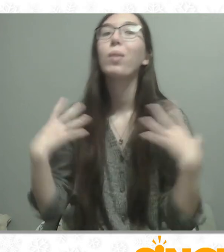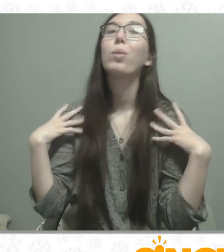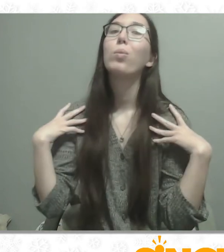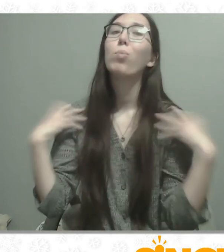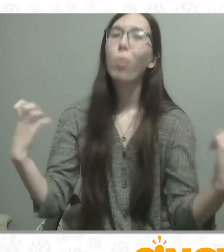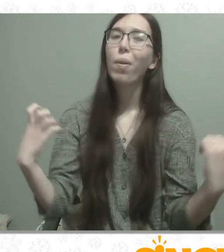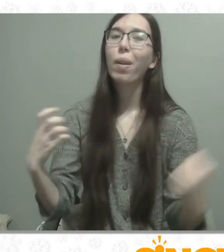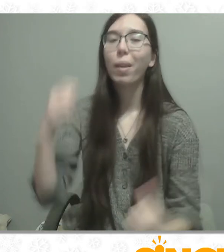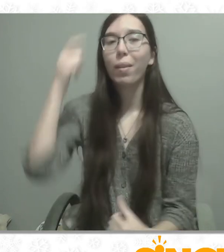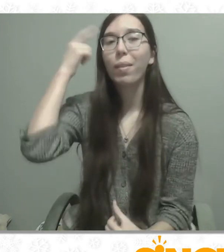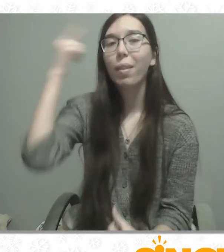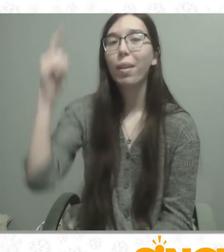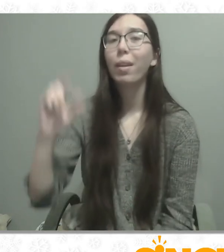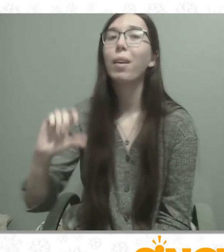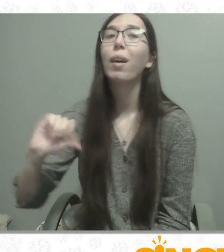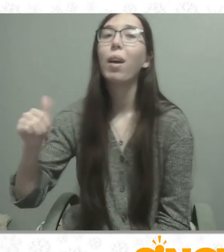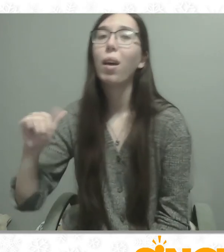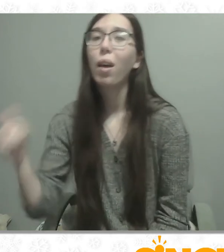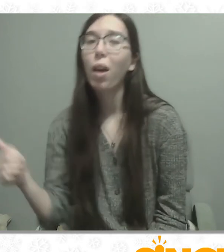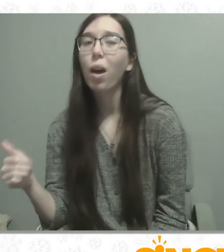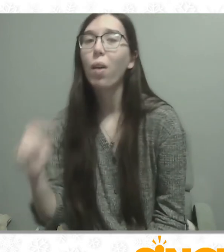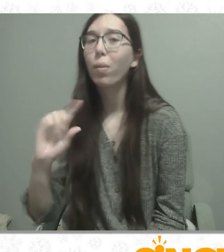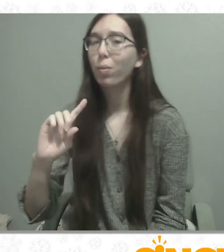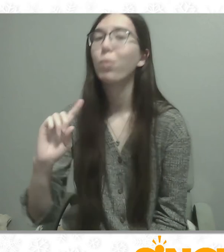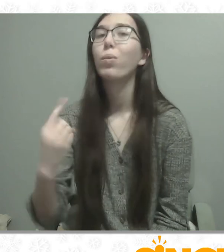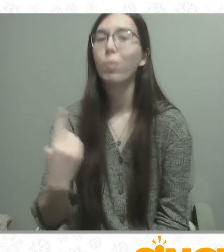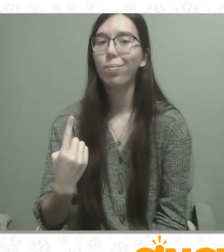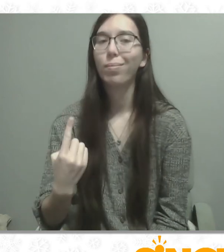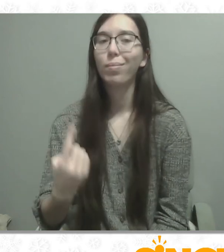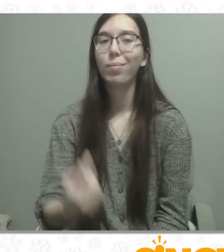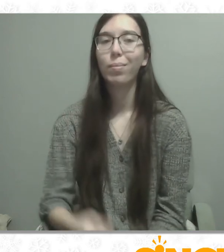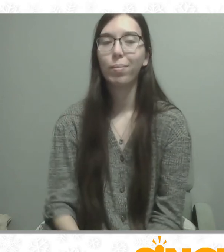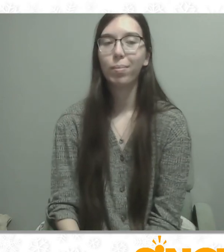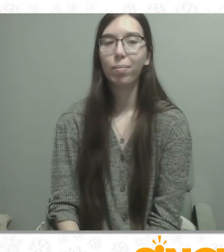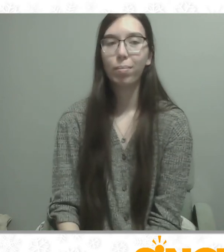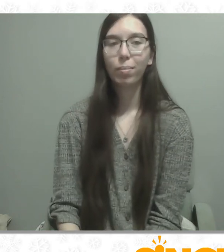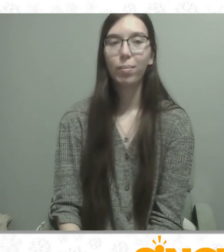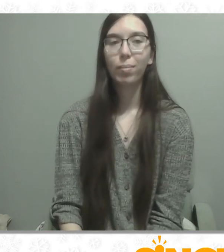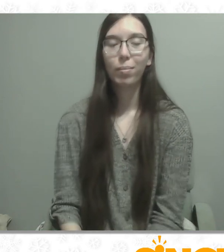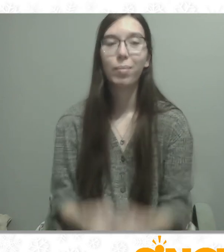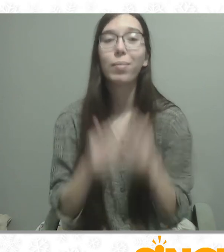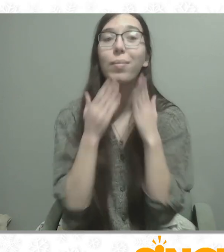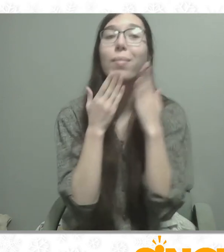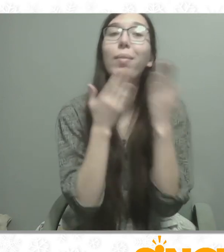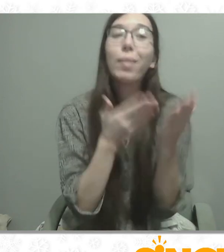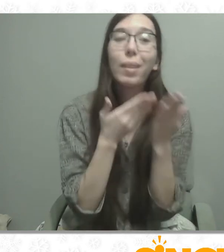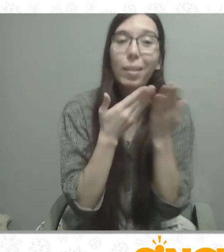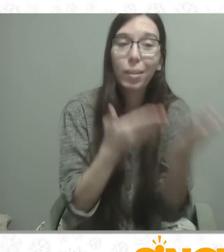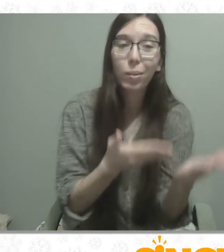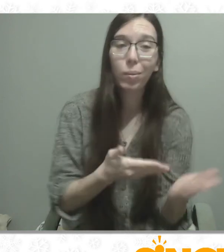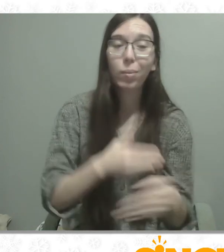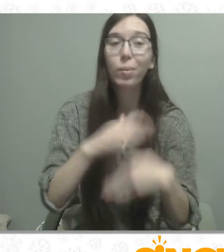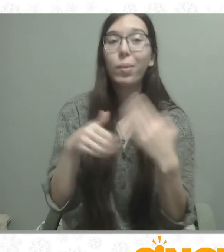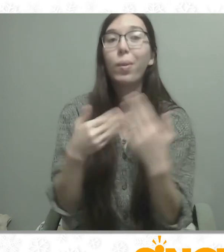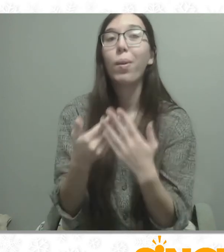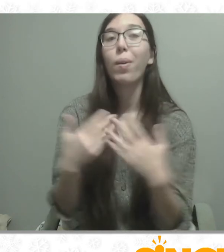through many a word and deed. We thank our true